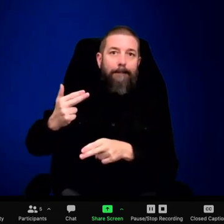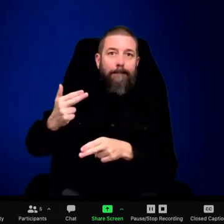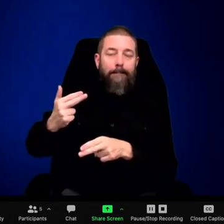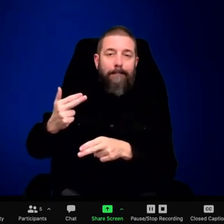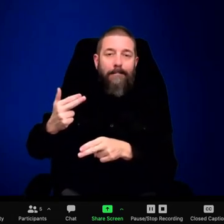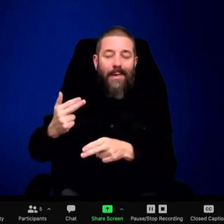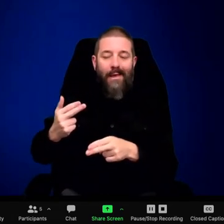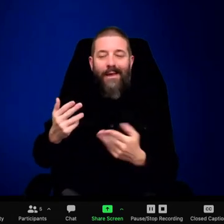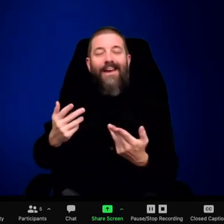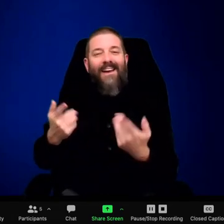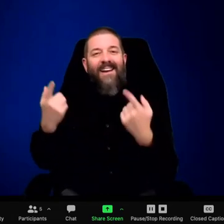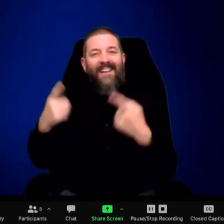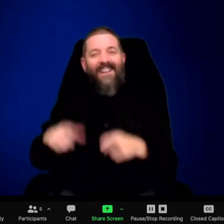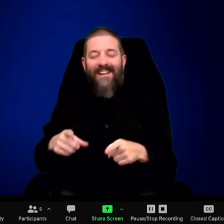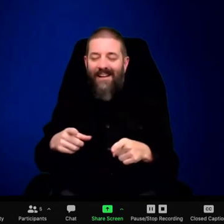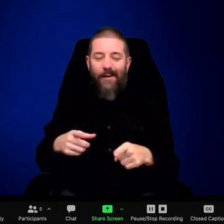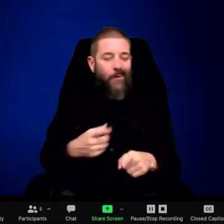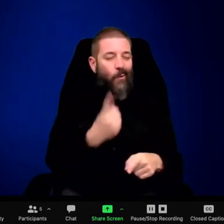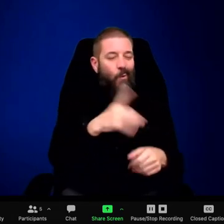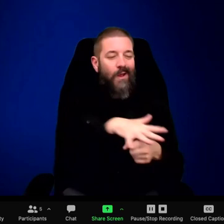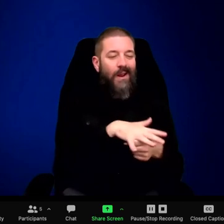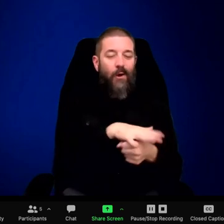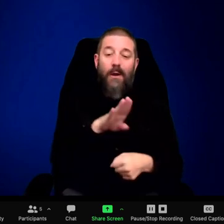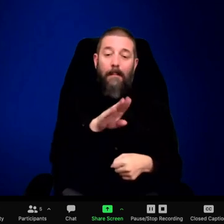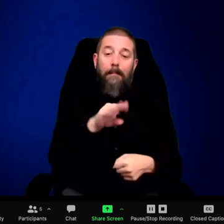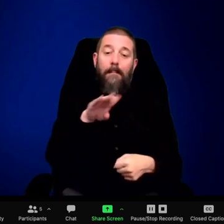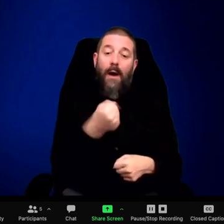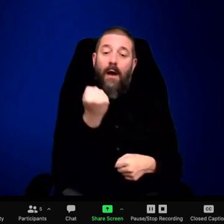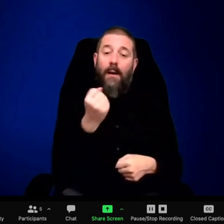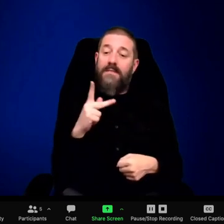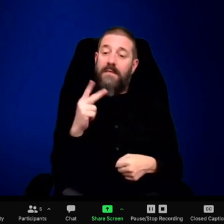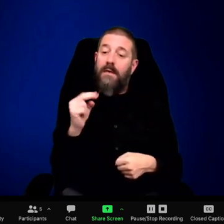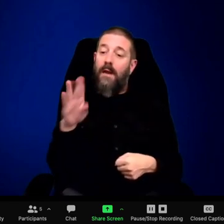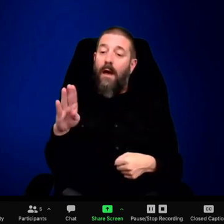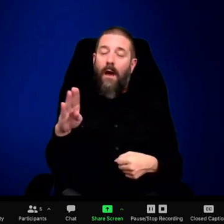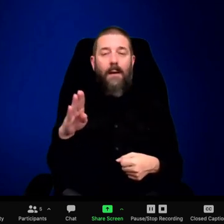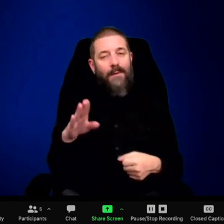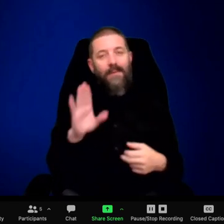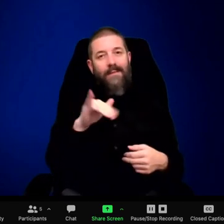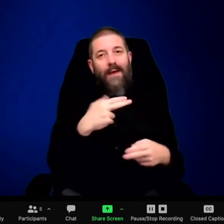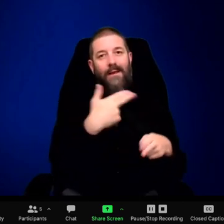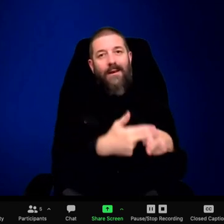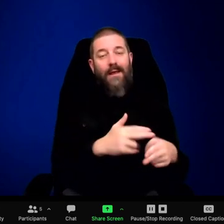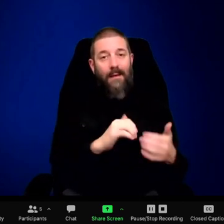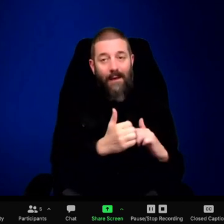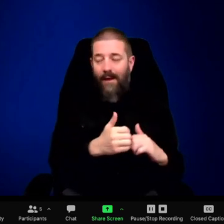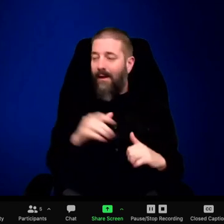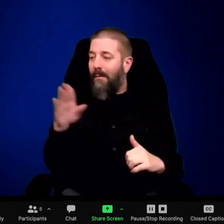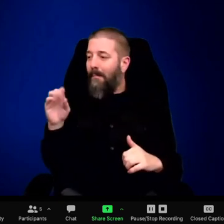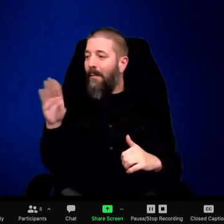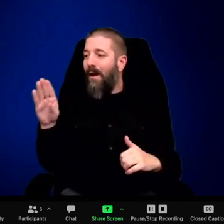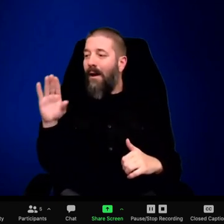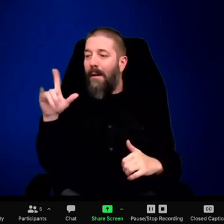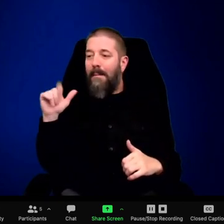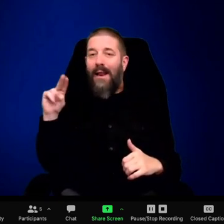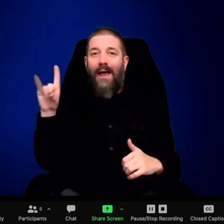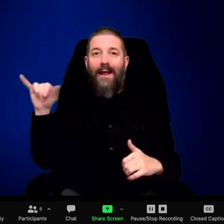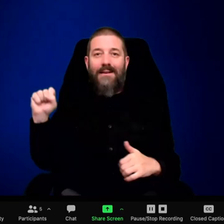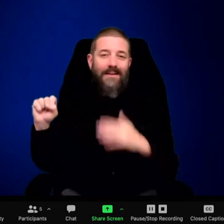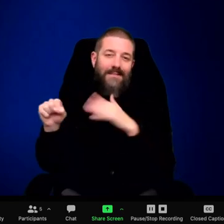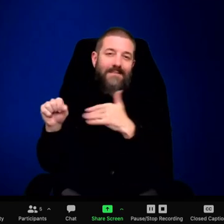to know who is Dave. Kathy Miller would like to know why Dave Hill is called? Dave's Hill. Dave Hill?